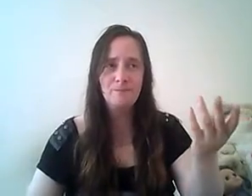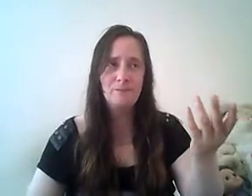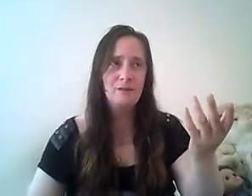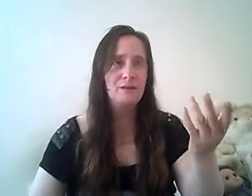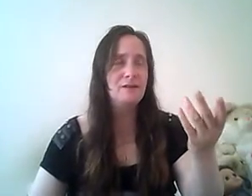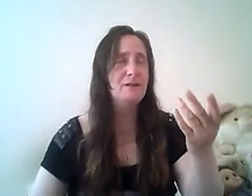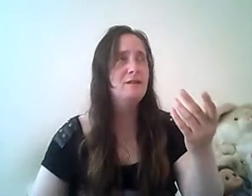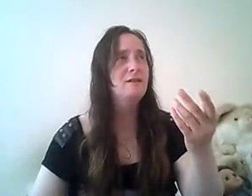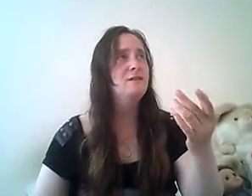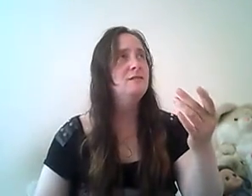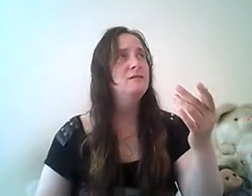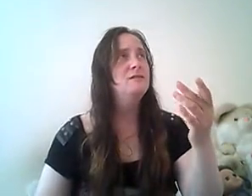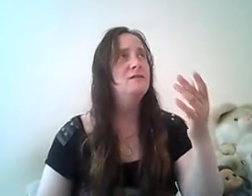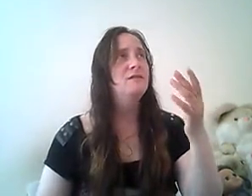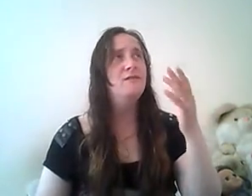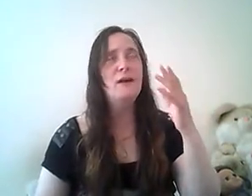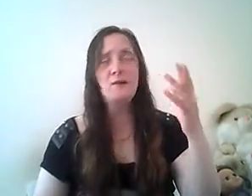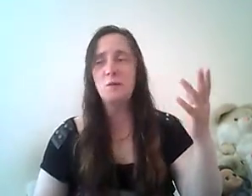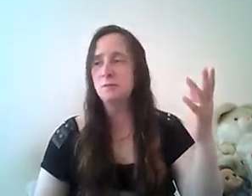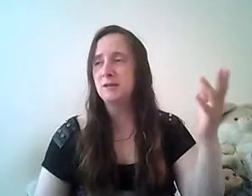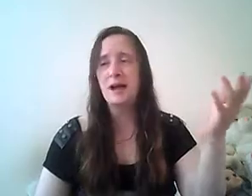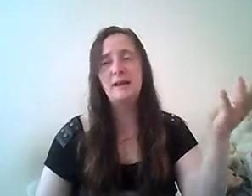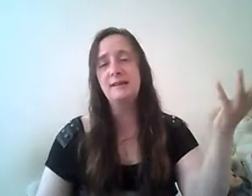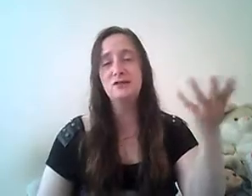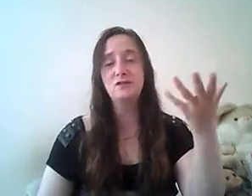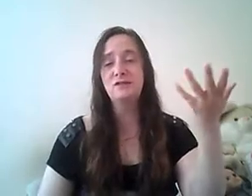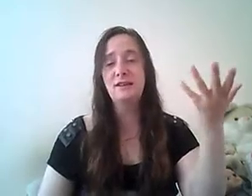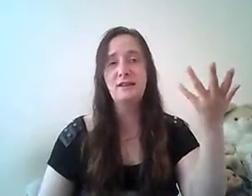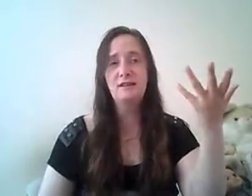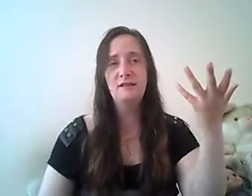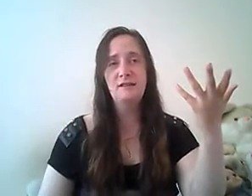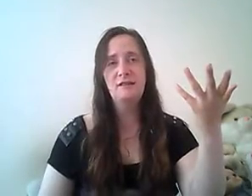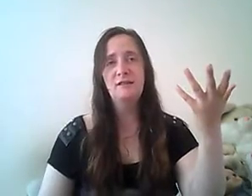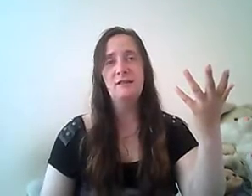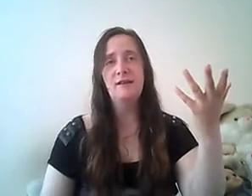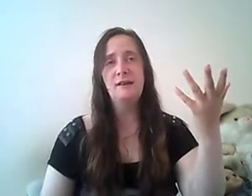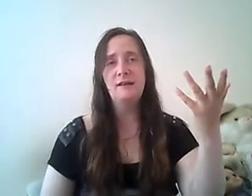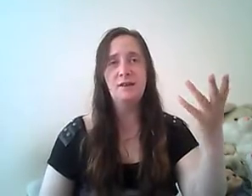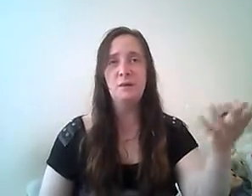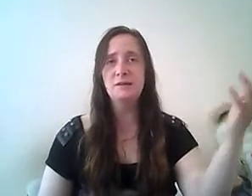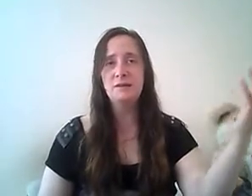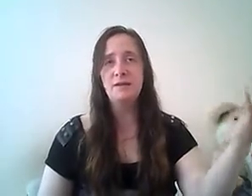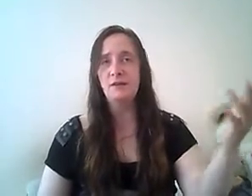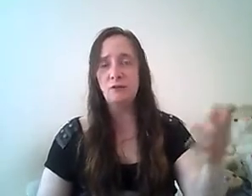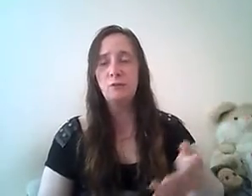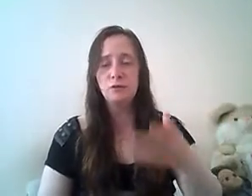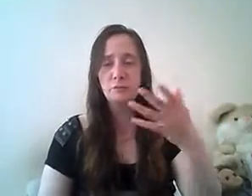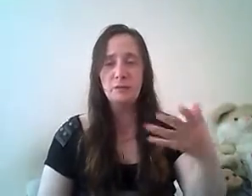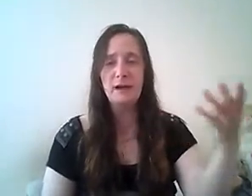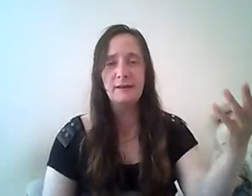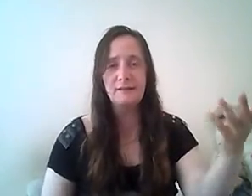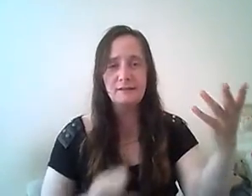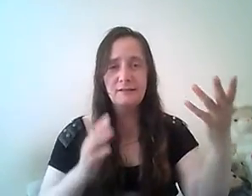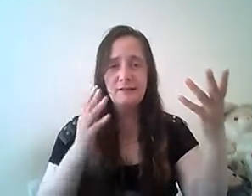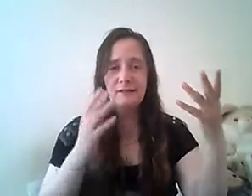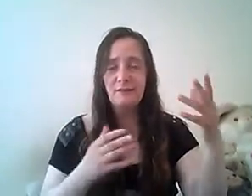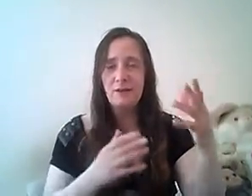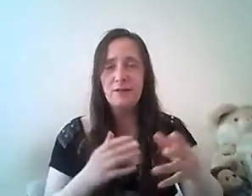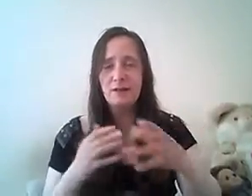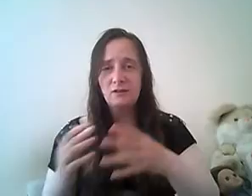like the father works with mechanics just say then he quits the son works with mechanics like father like